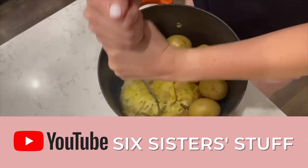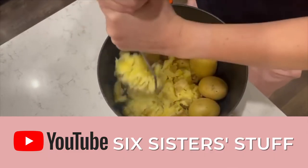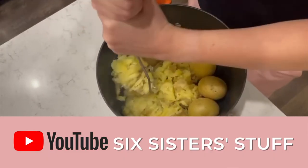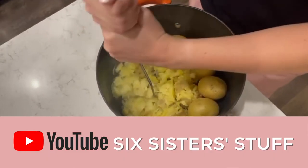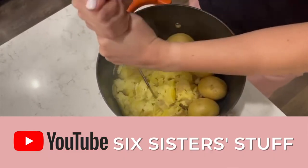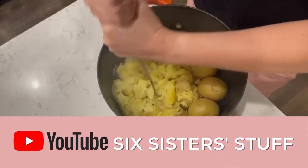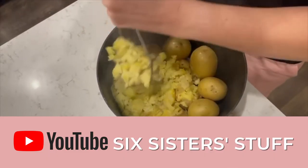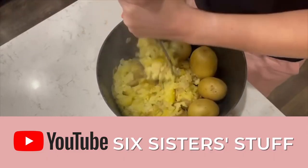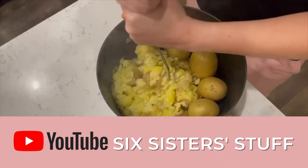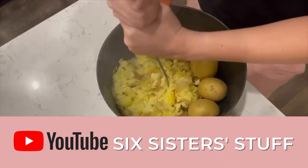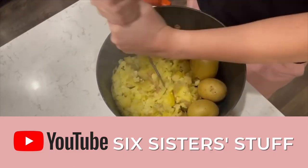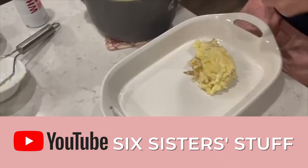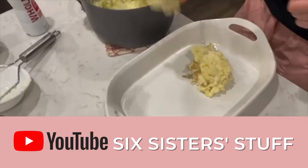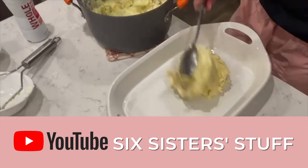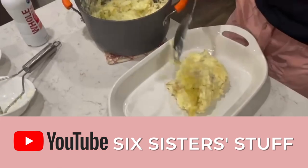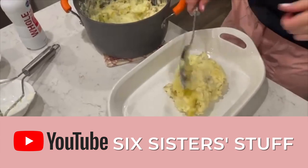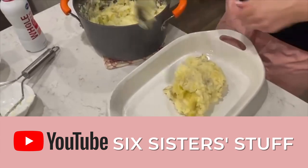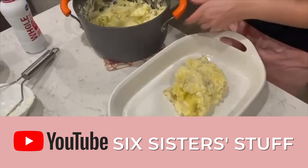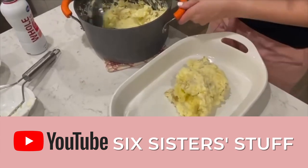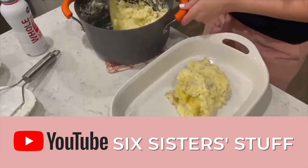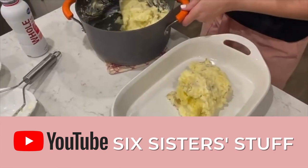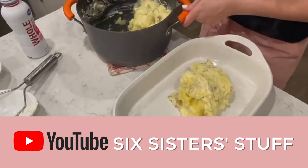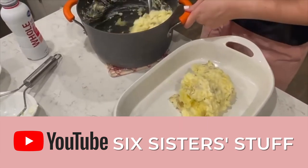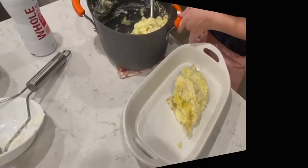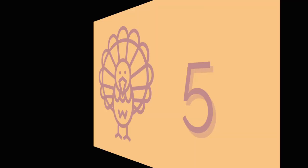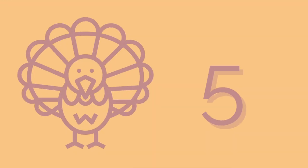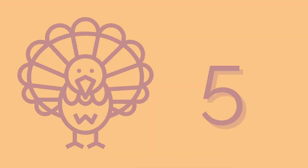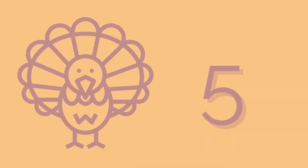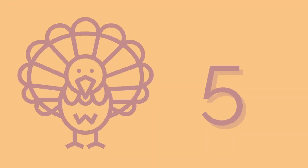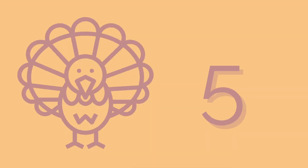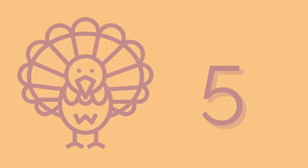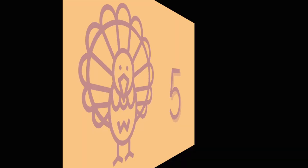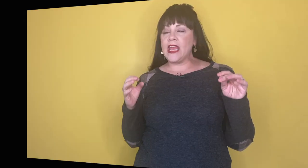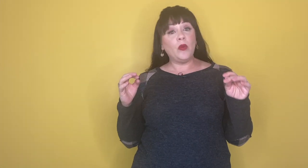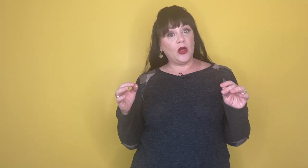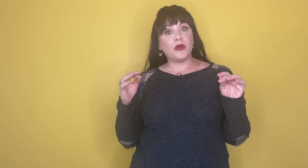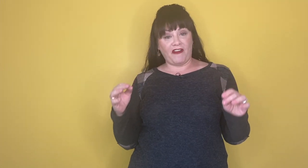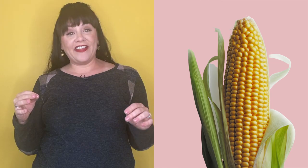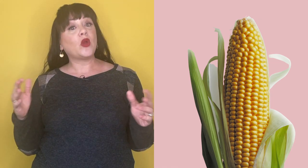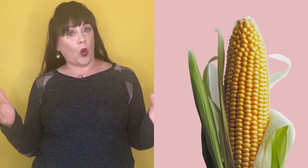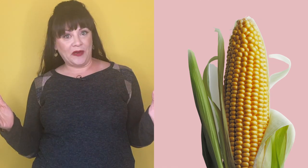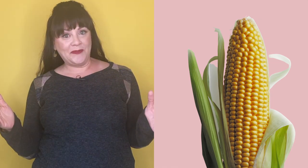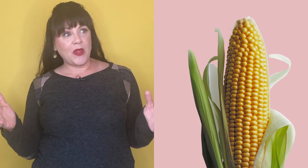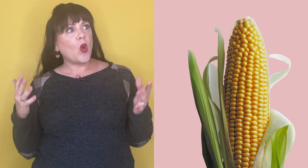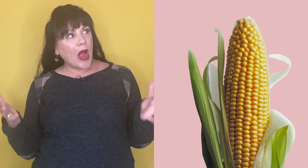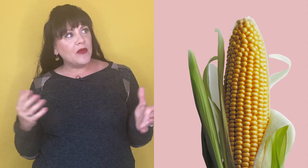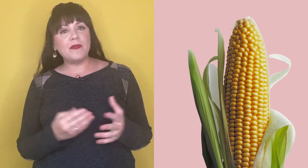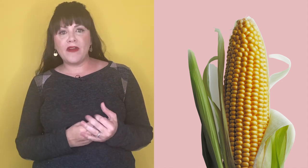alleviate some chores on the day of Thanksgiving, I am here for. Enneagram 5. They will provide the corn. Why will they provide